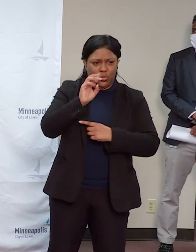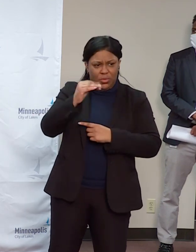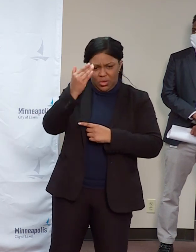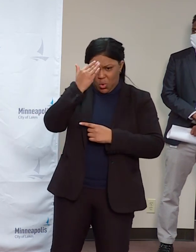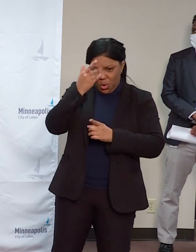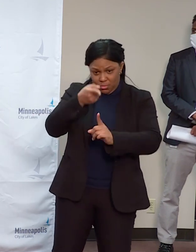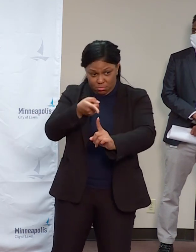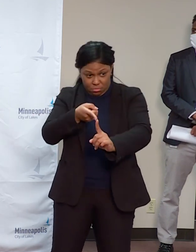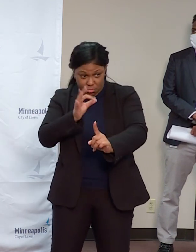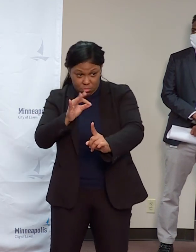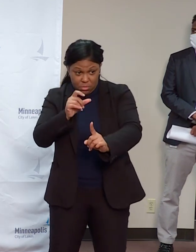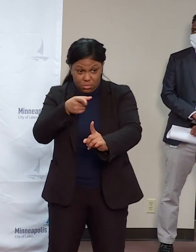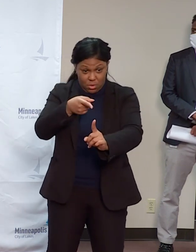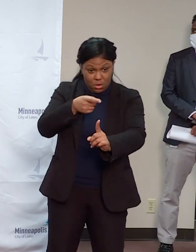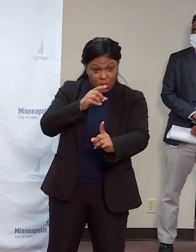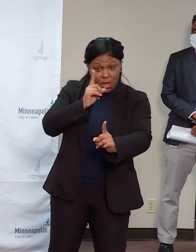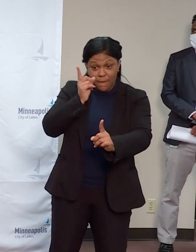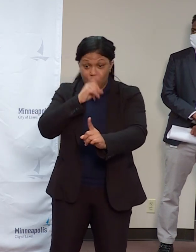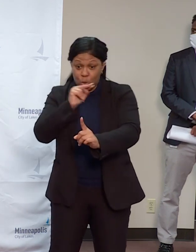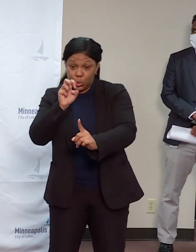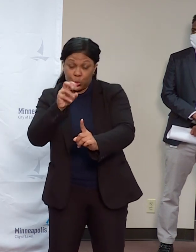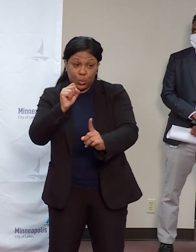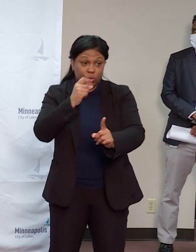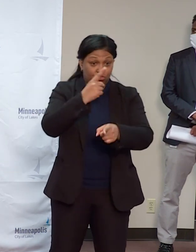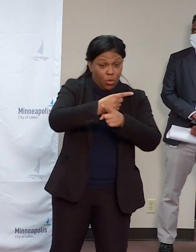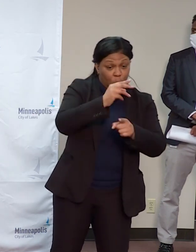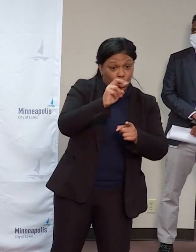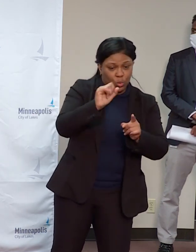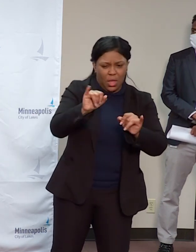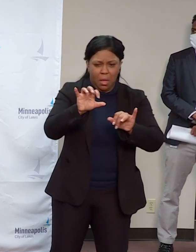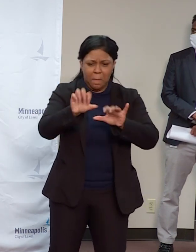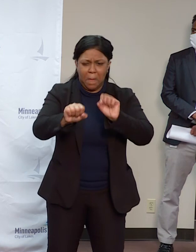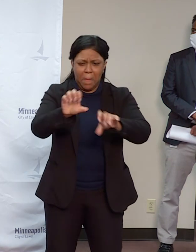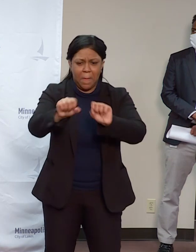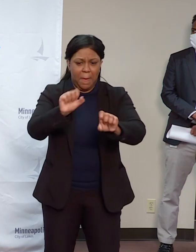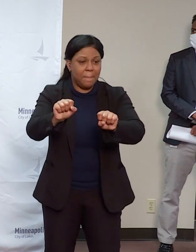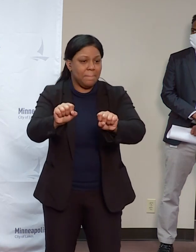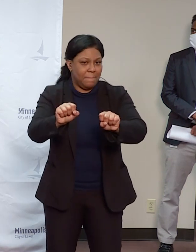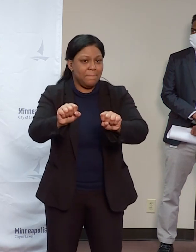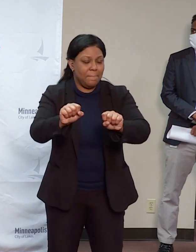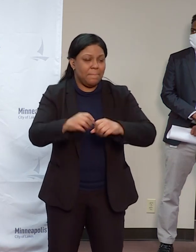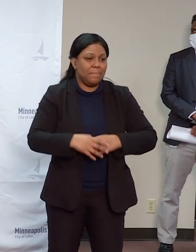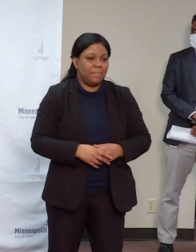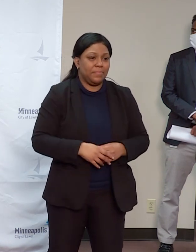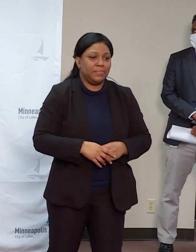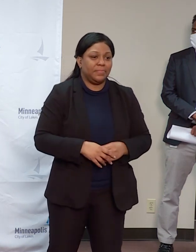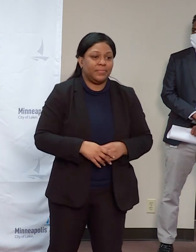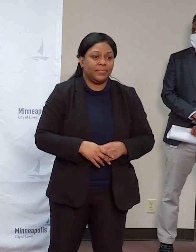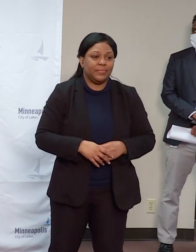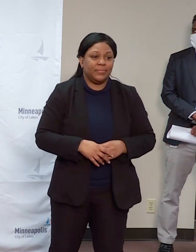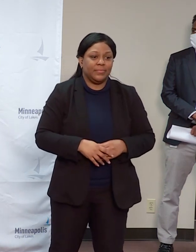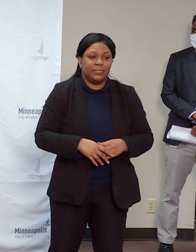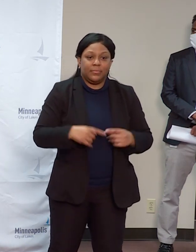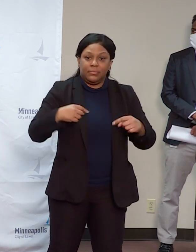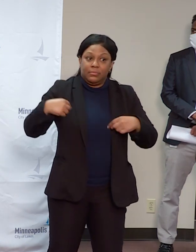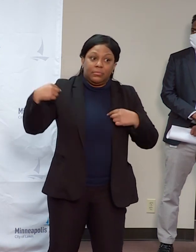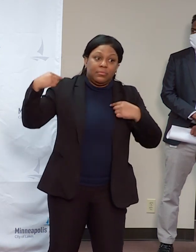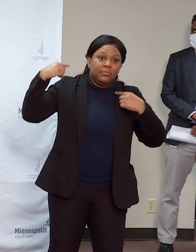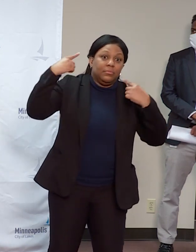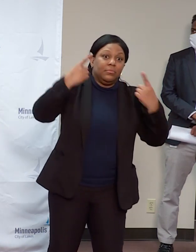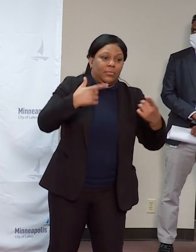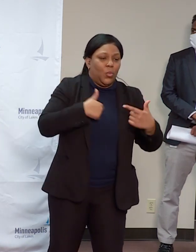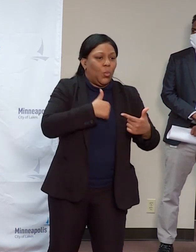And finally, we will be continuing to work with our existing information networks partners that we have dealt with and worked with for many years, which includes our neighborhood